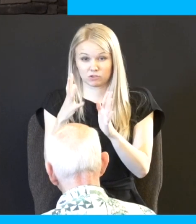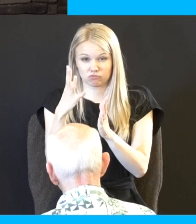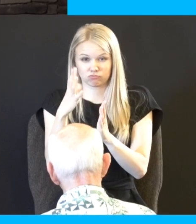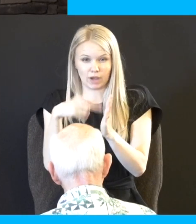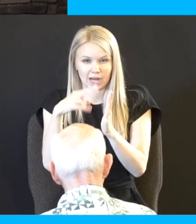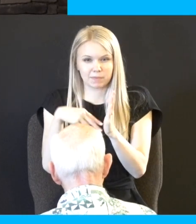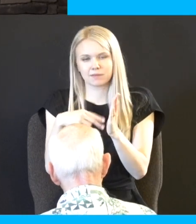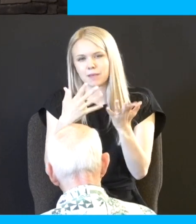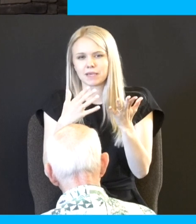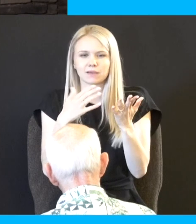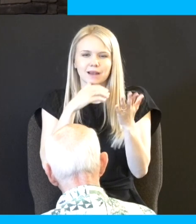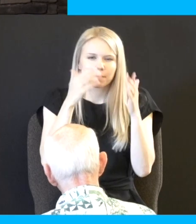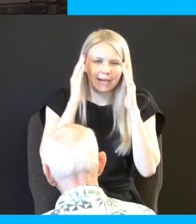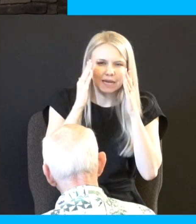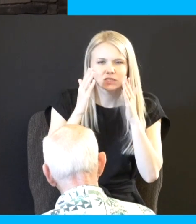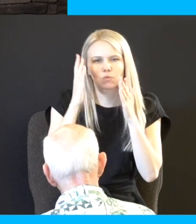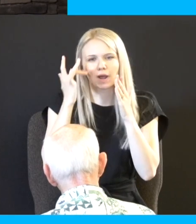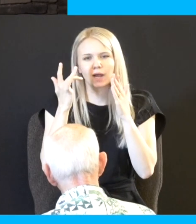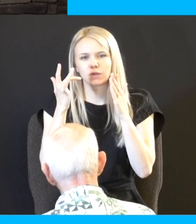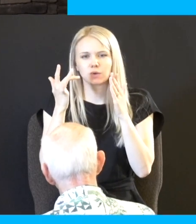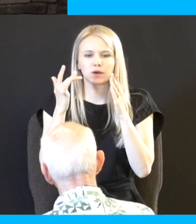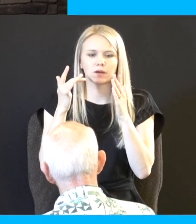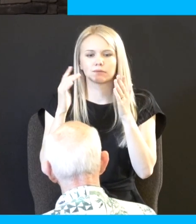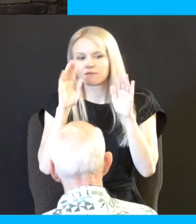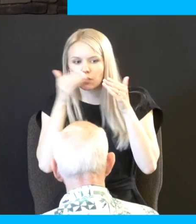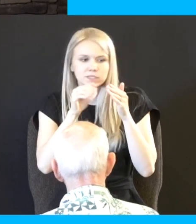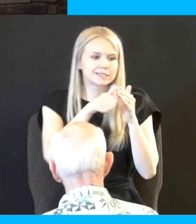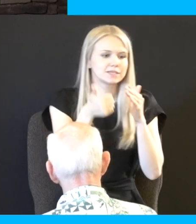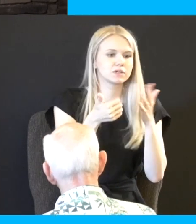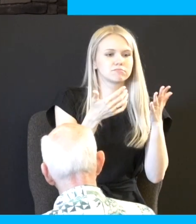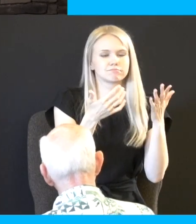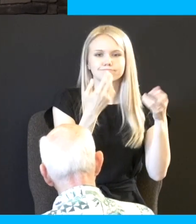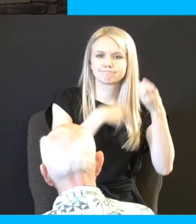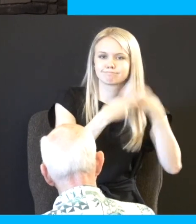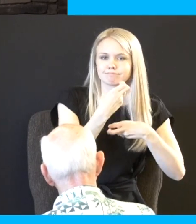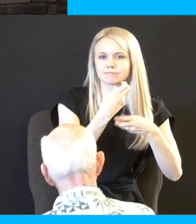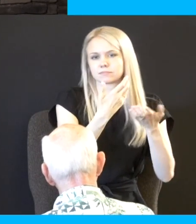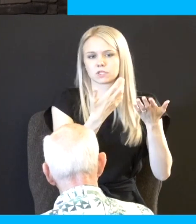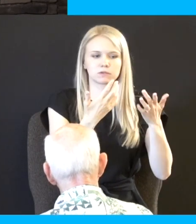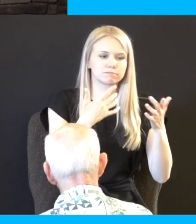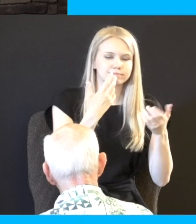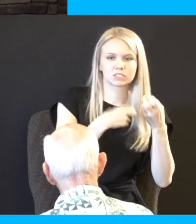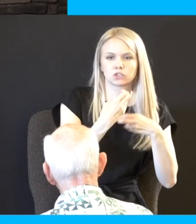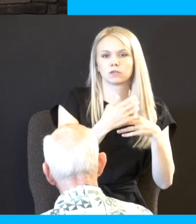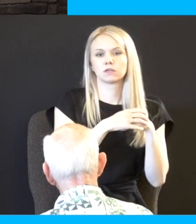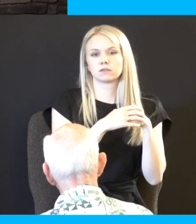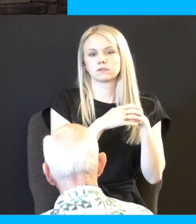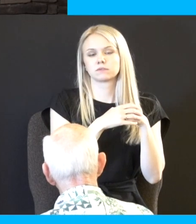attention to it because you were focused on other issues going on in Acts chapter 5 the apostles have already been before the Sanhedrin once so the man who was healed